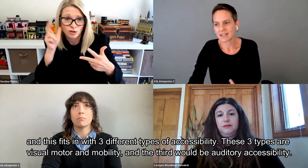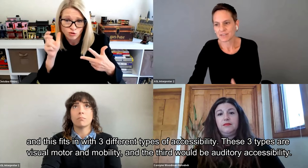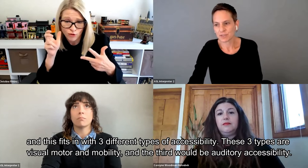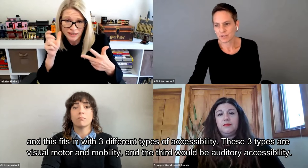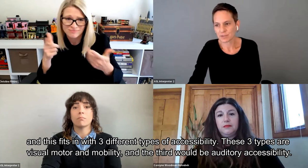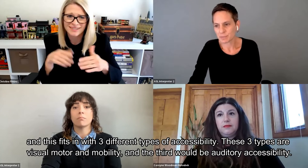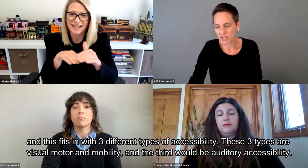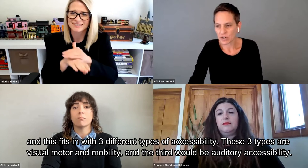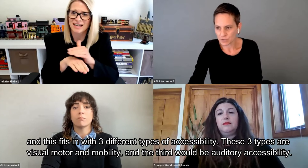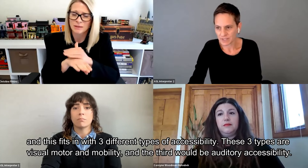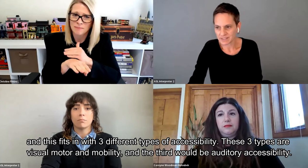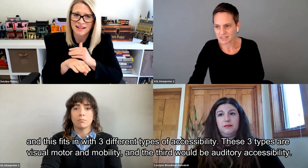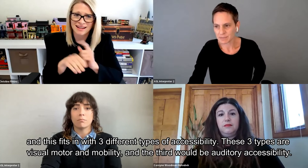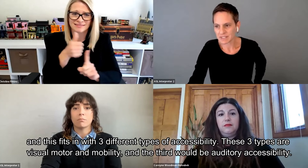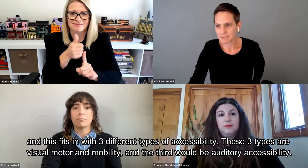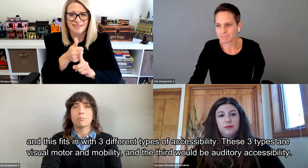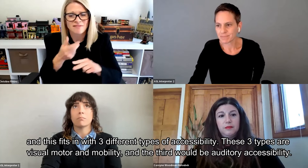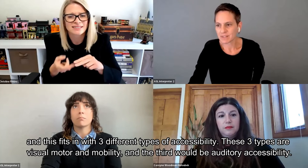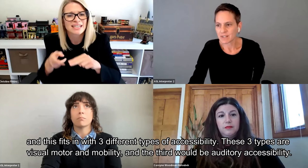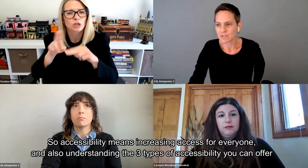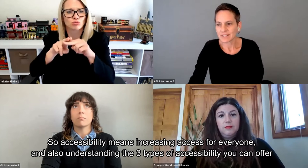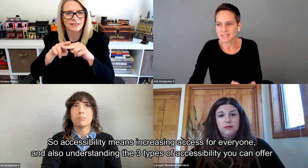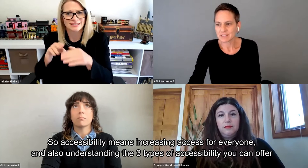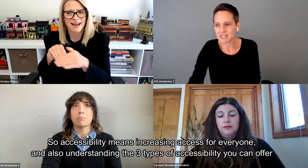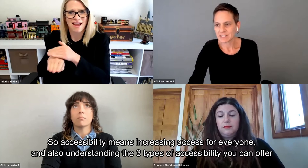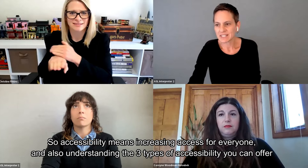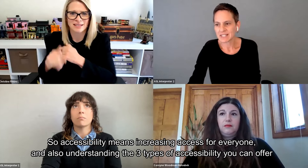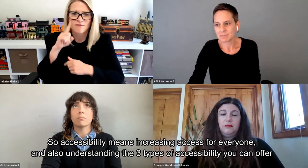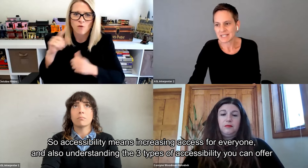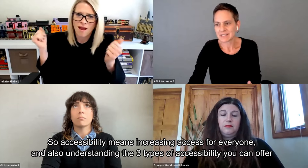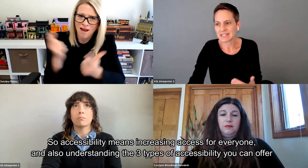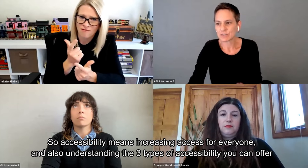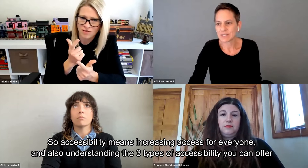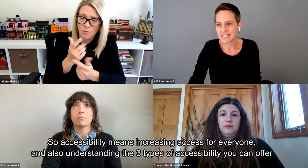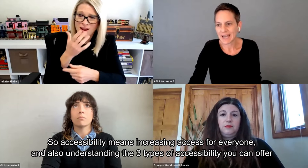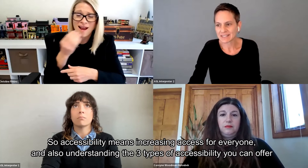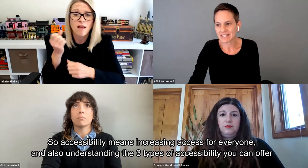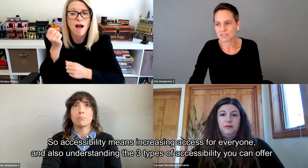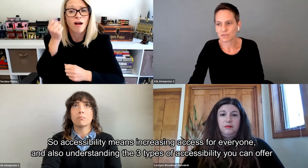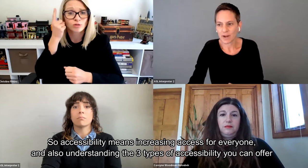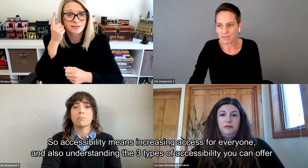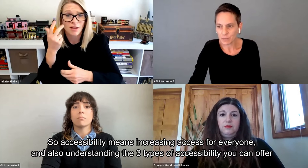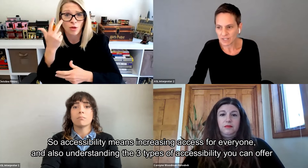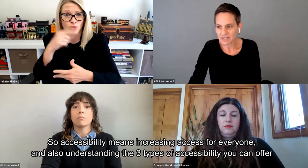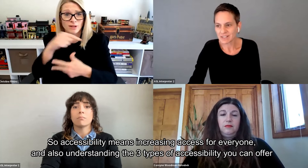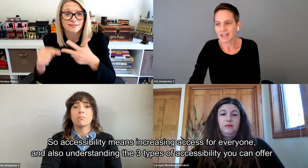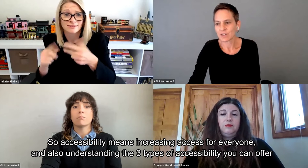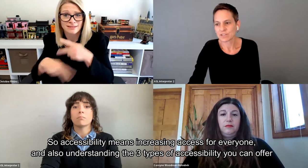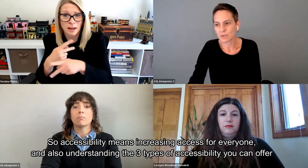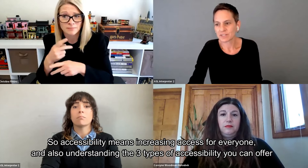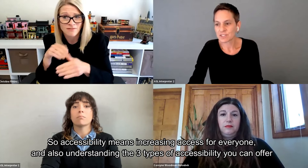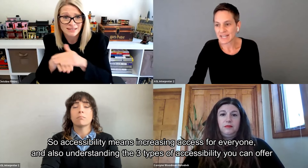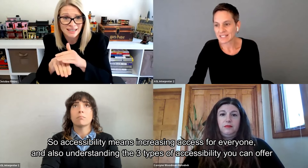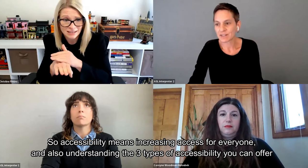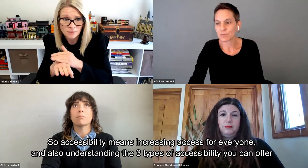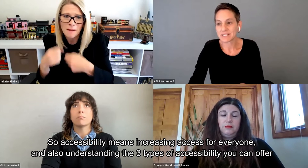and the third would be auditory accessibility. So accessibility means increasing access for everyone and